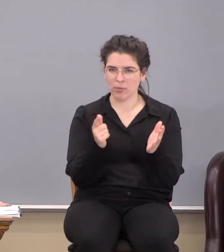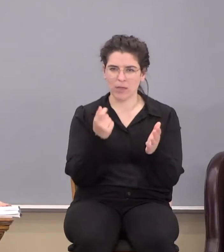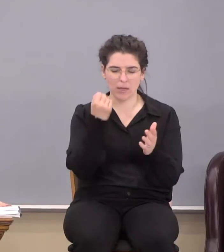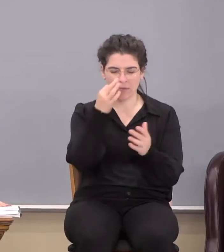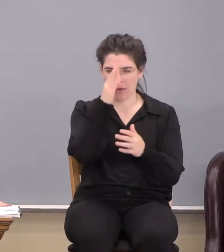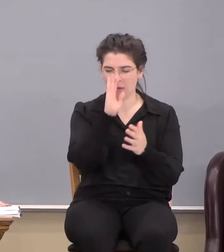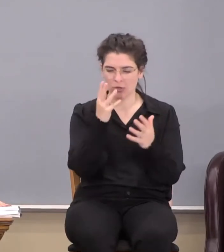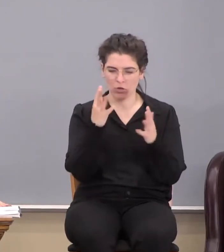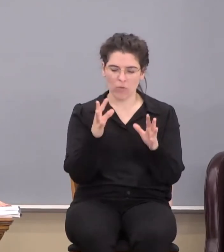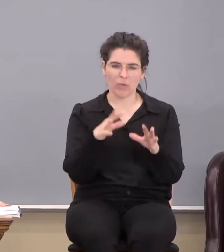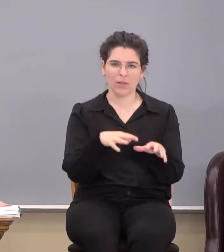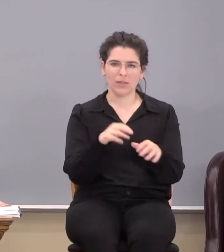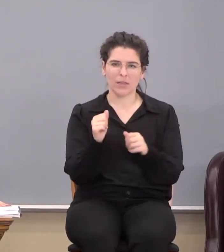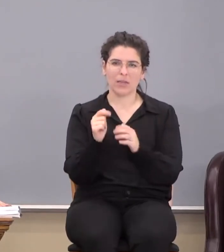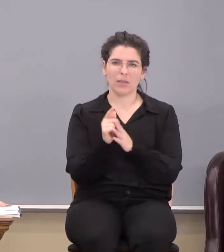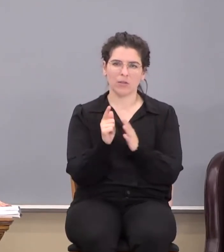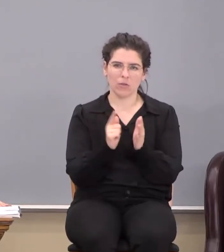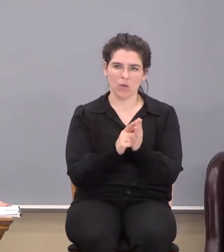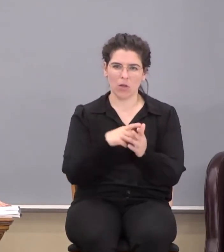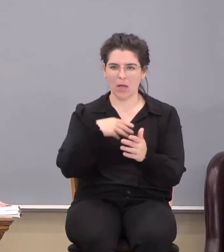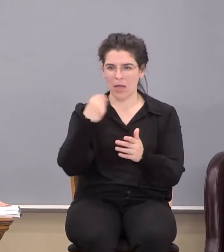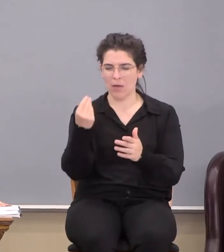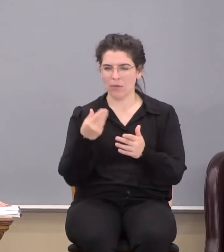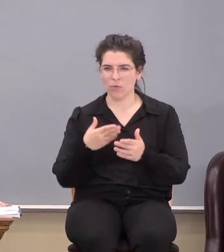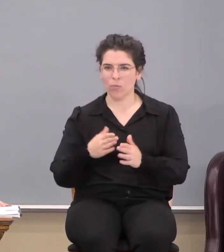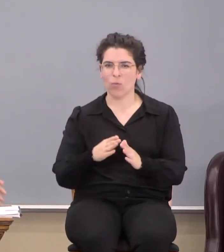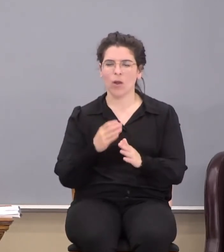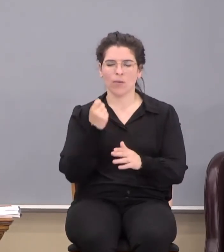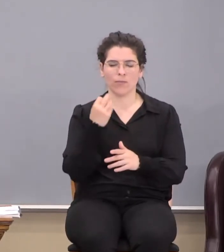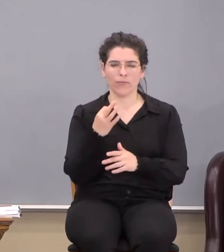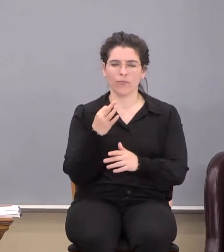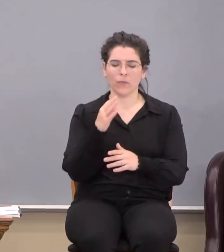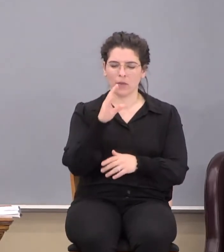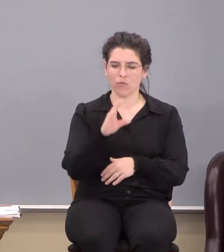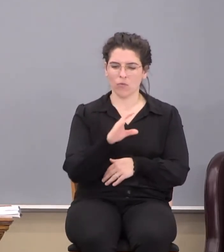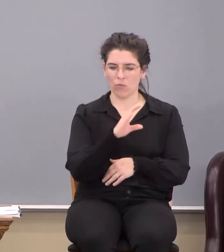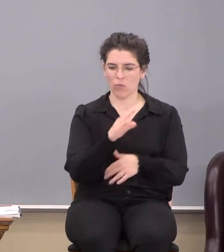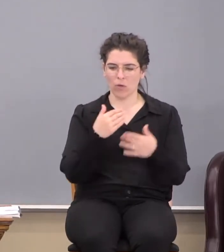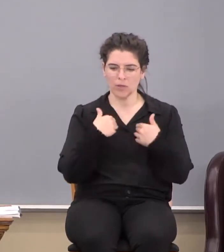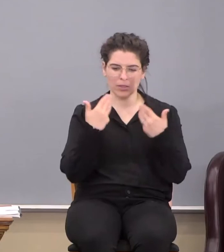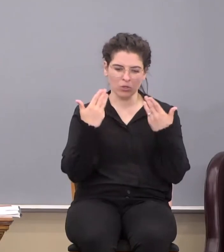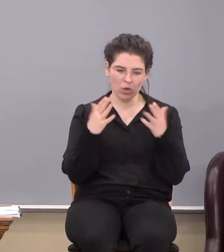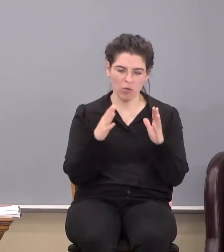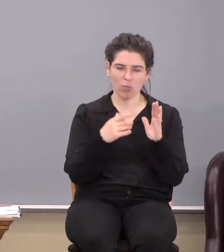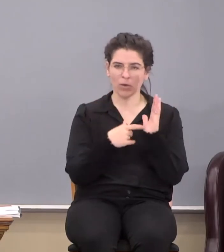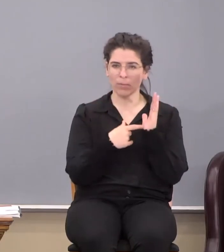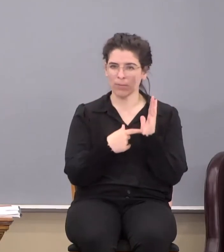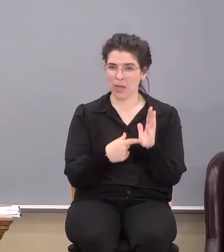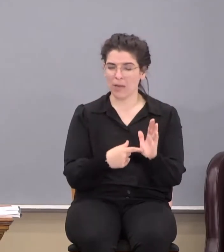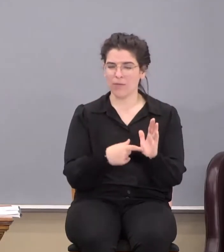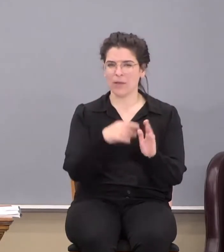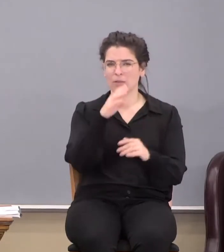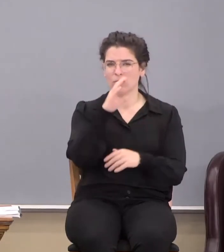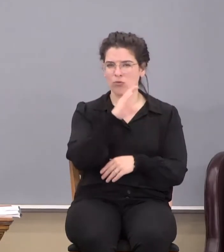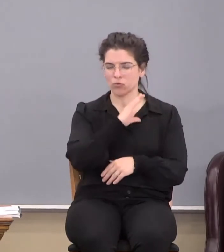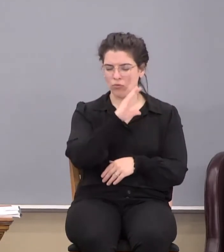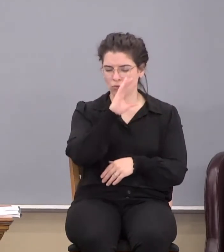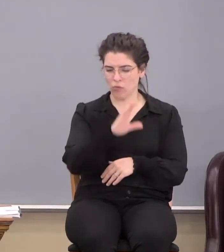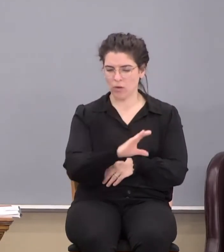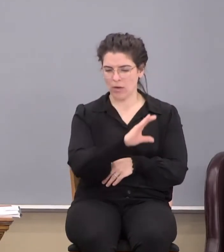if God has already taken the law, taken it out of the way, if the cross has already manifested Christ's